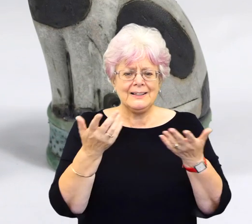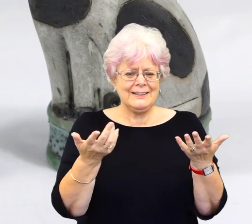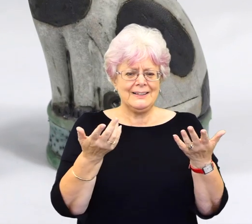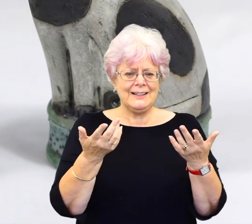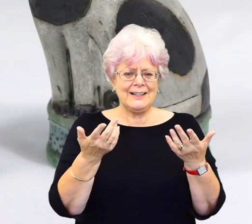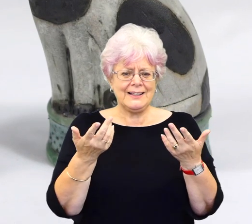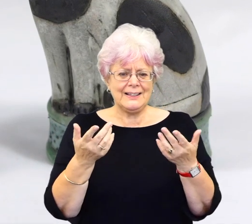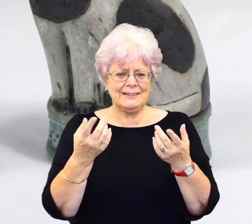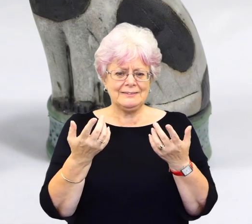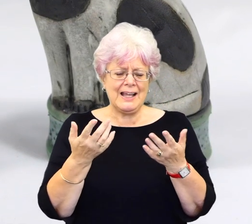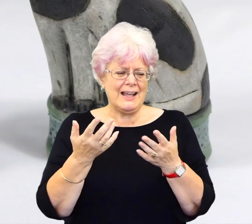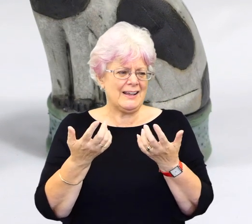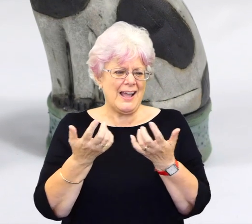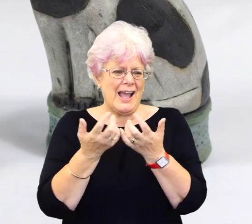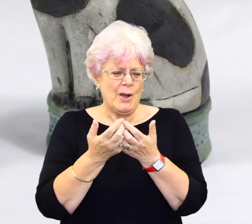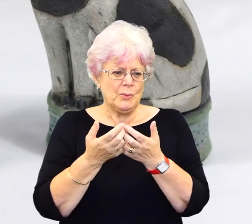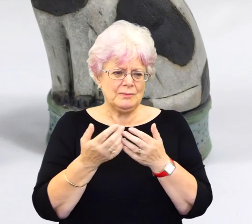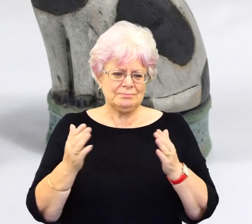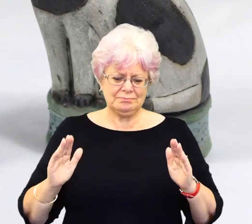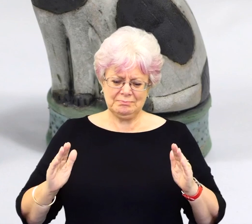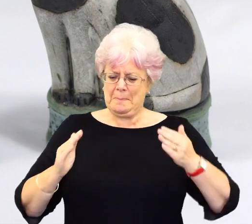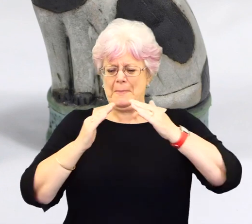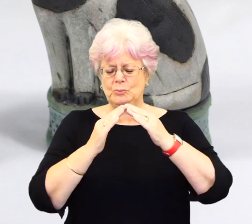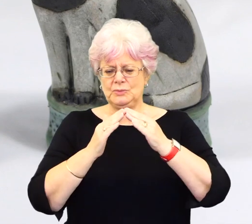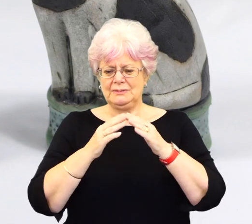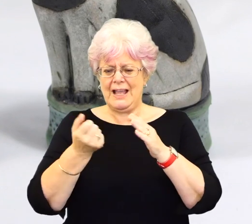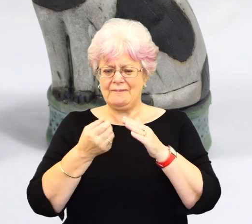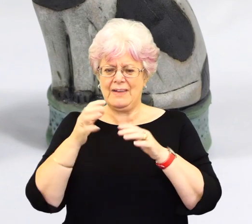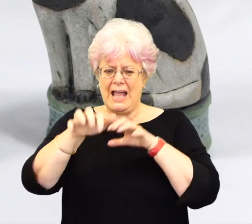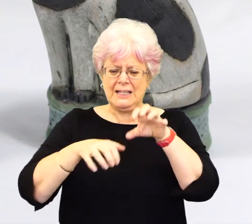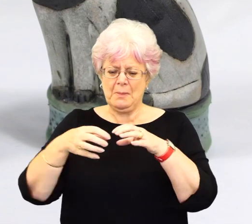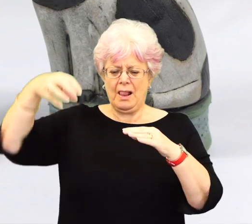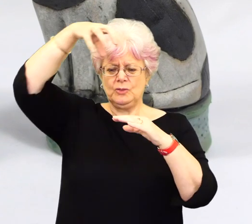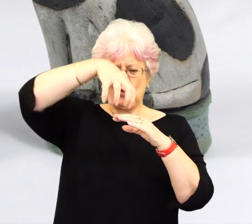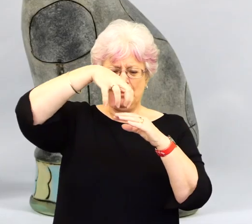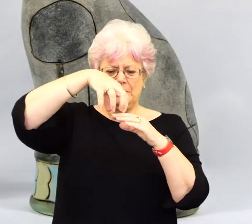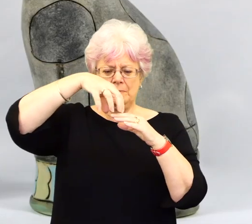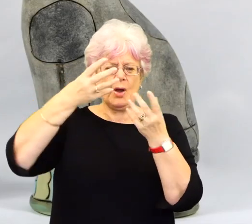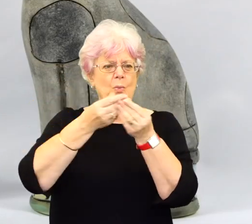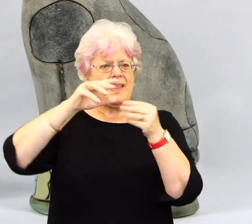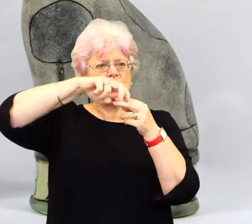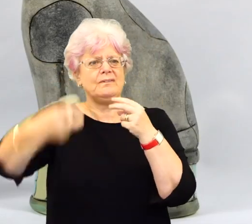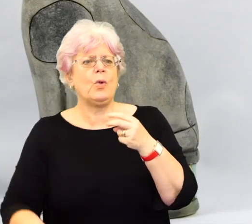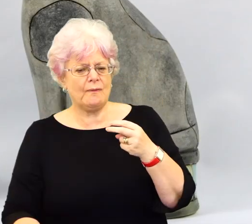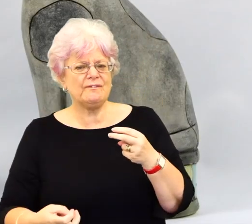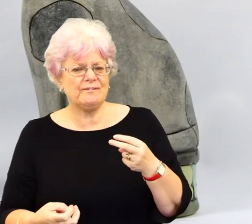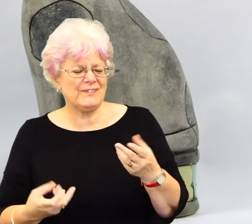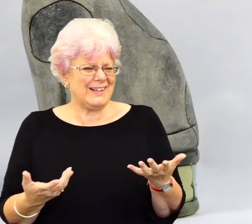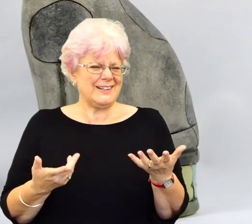figure strand on the hill not falling off and breaking? It's, if that's kind of more of an issue then, then too many